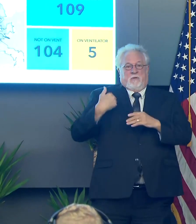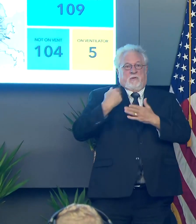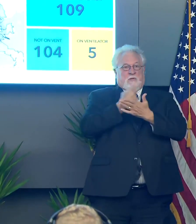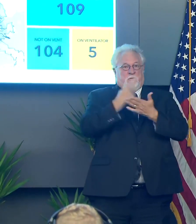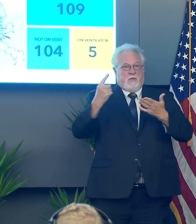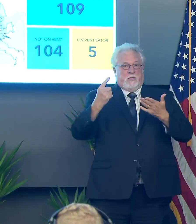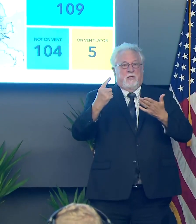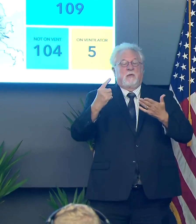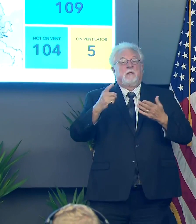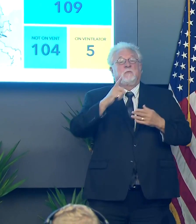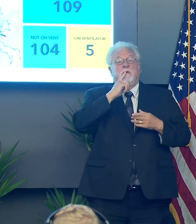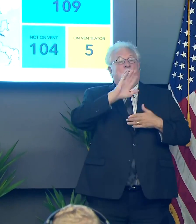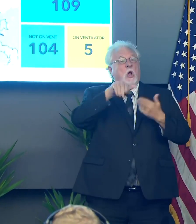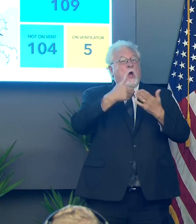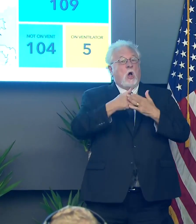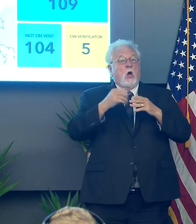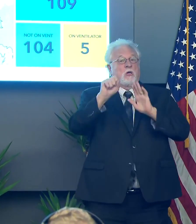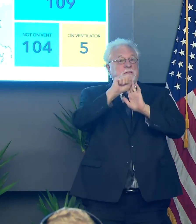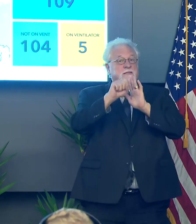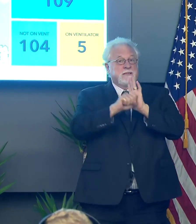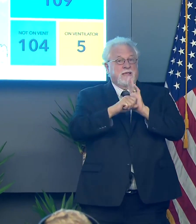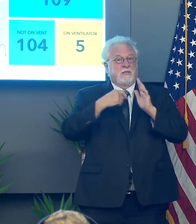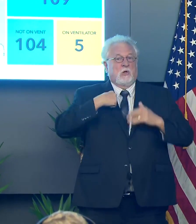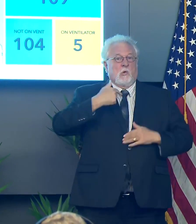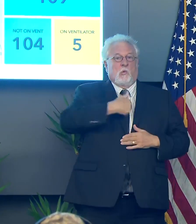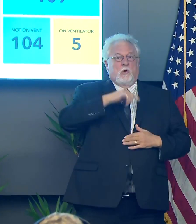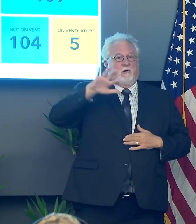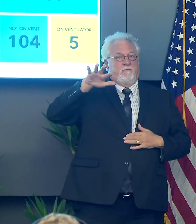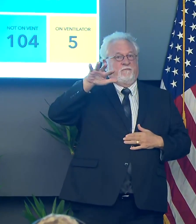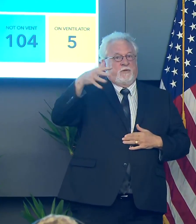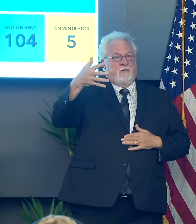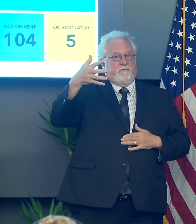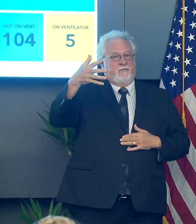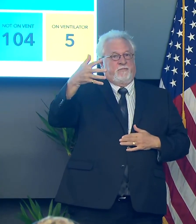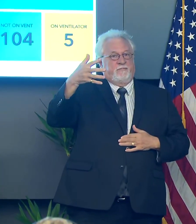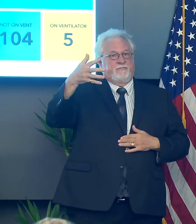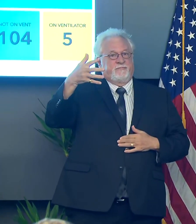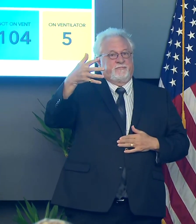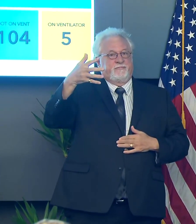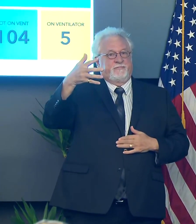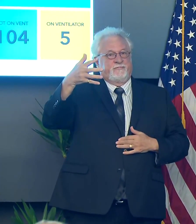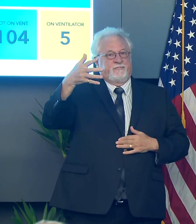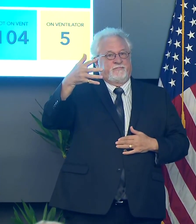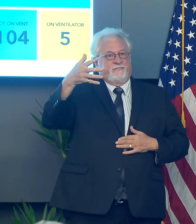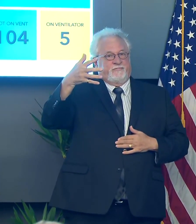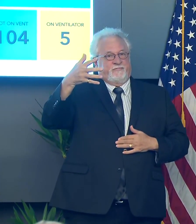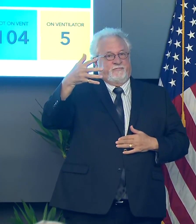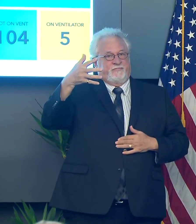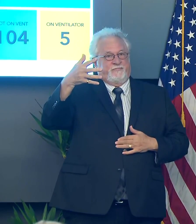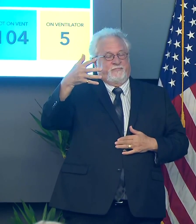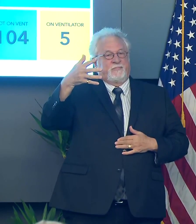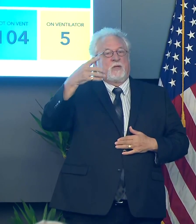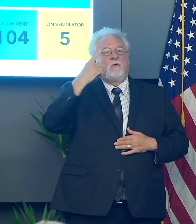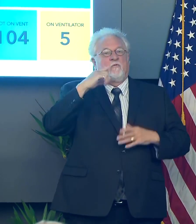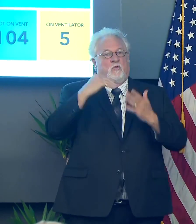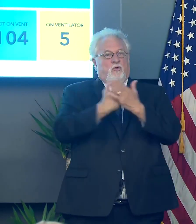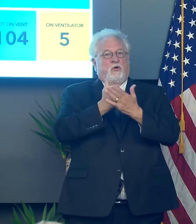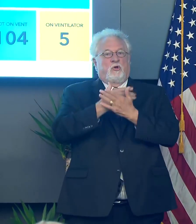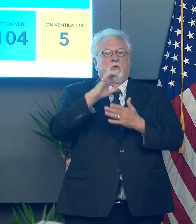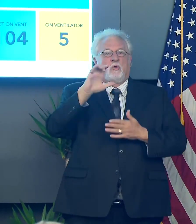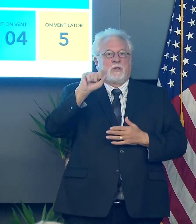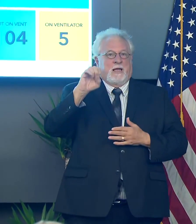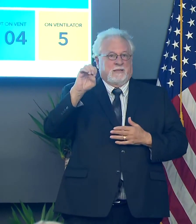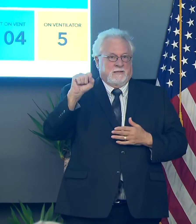in fact, of all the states in the country, we had the fifth highest incidence rate for new cases